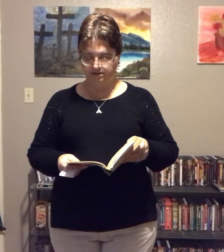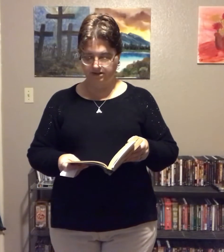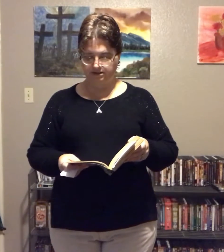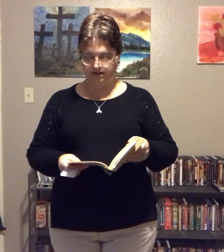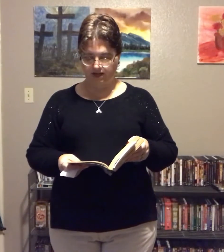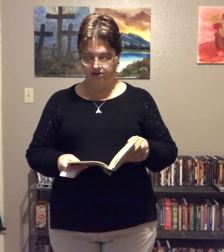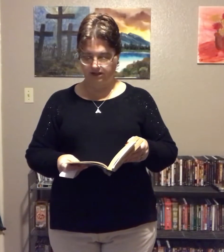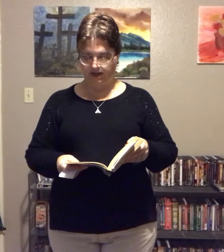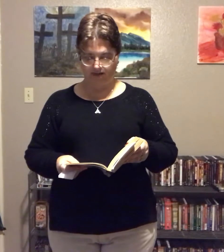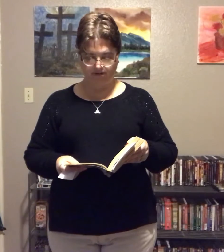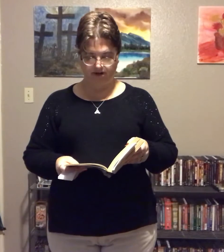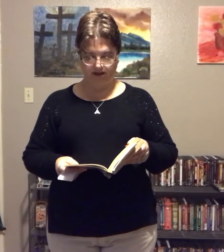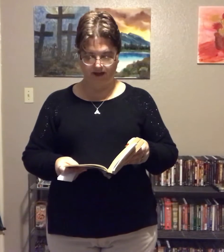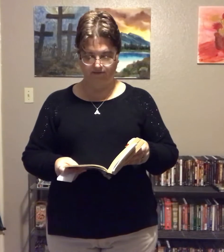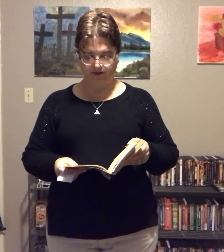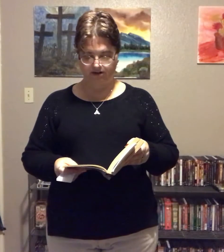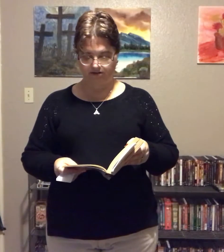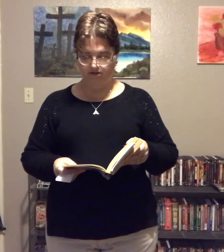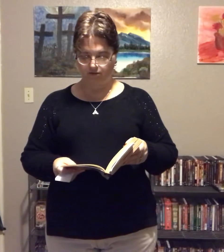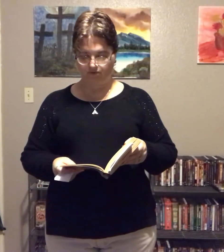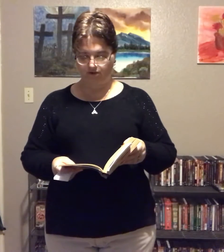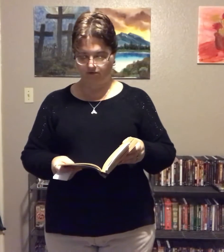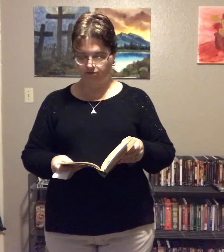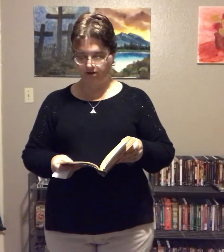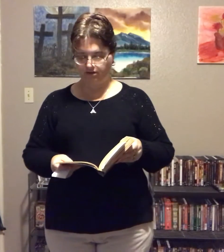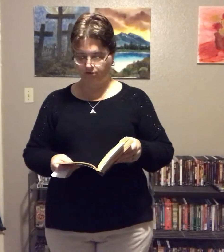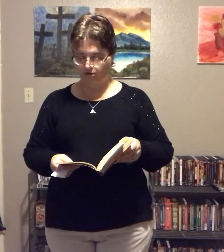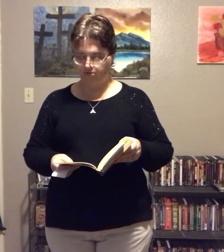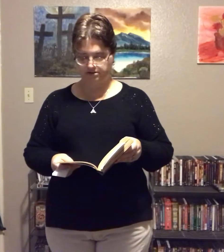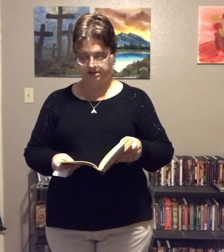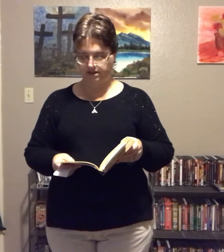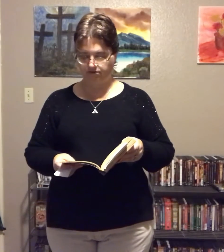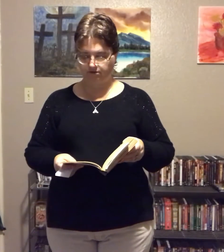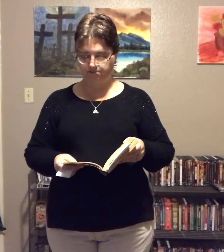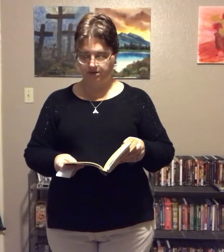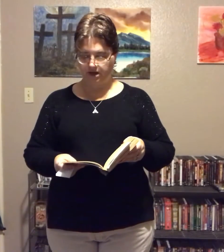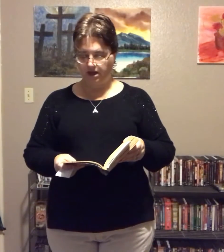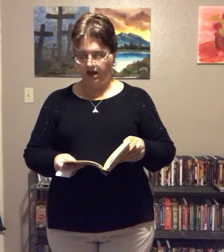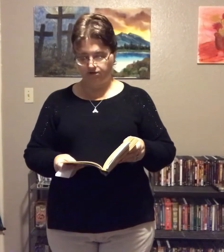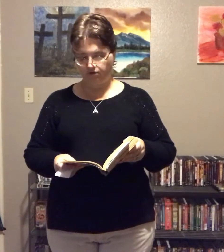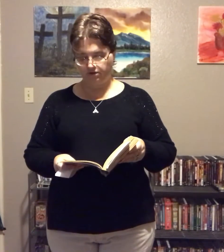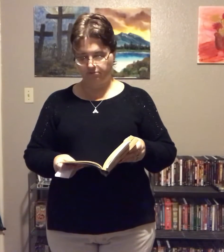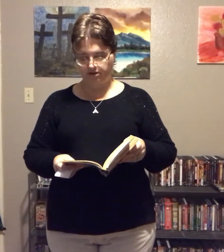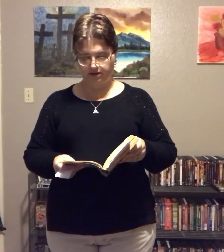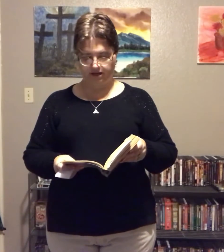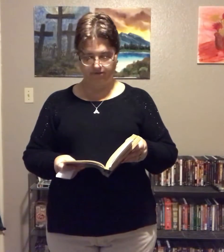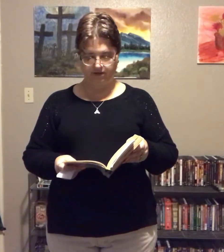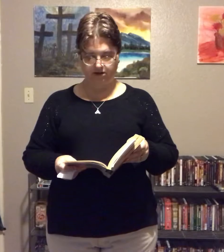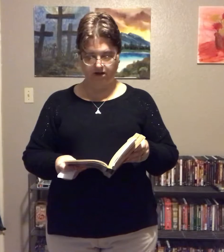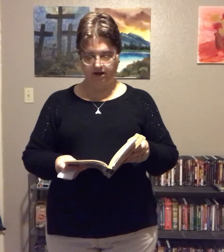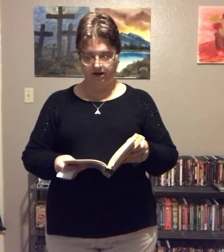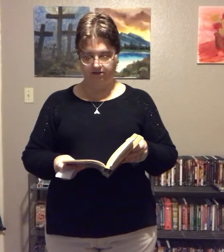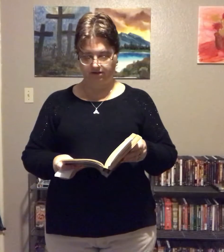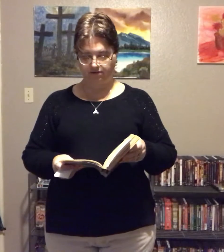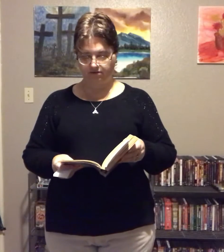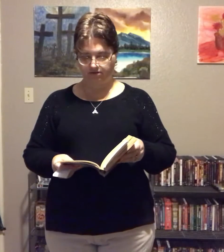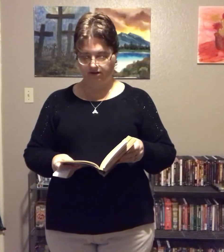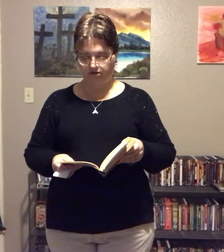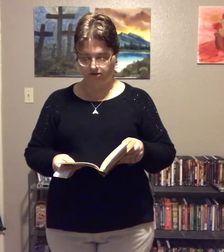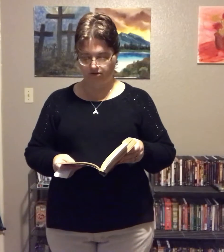is actually having a life that does not revolve around the aerobic schedule. I truly believe that God has even seen to